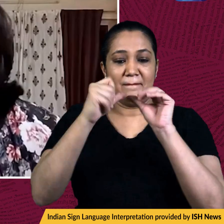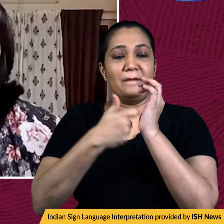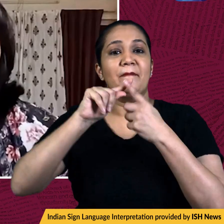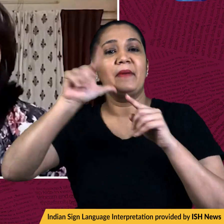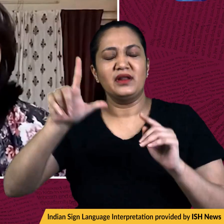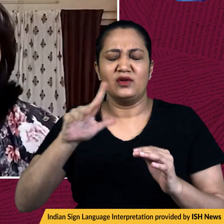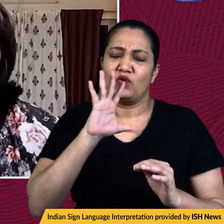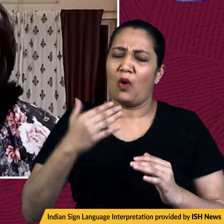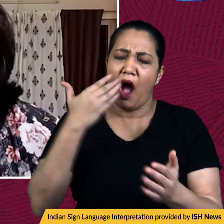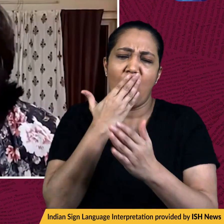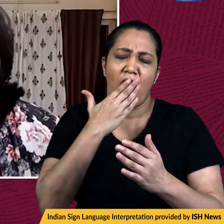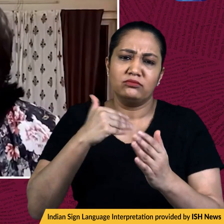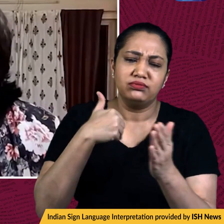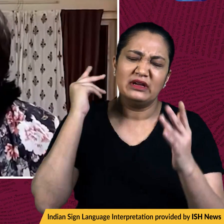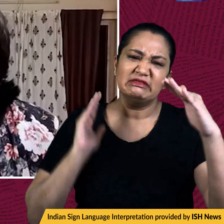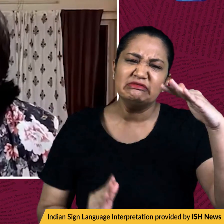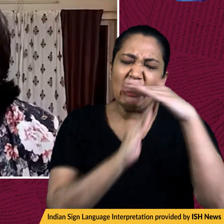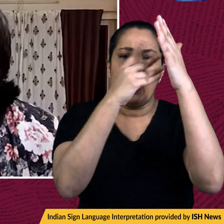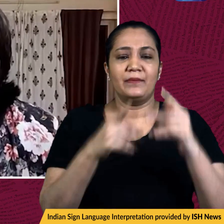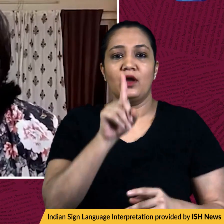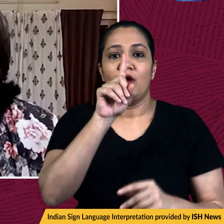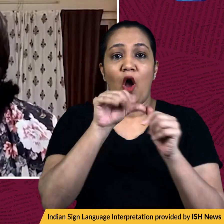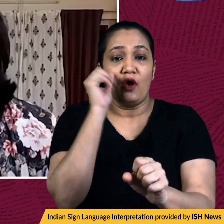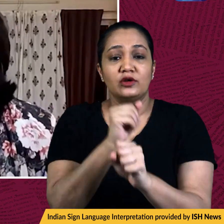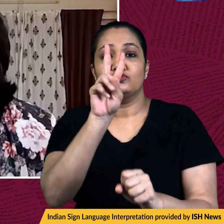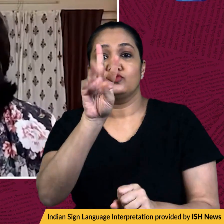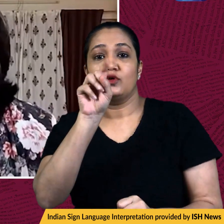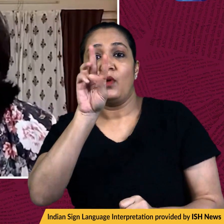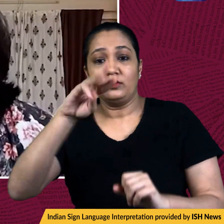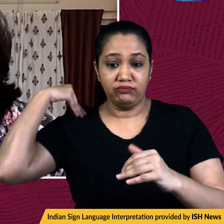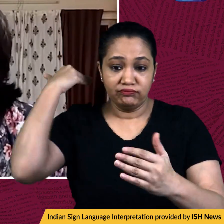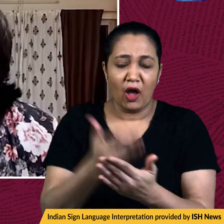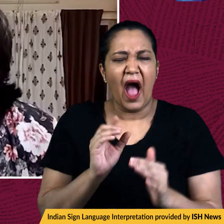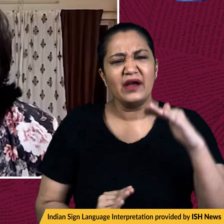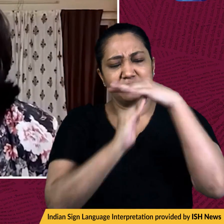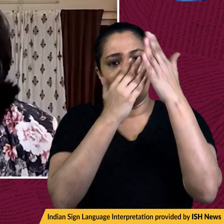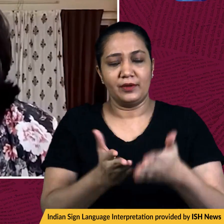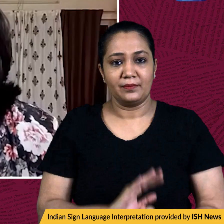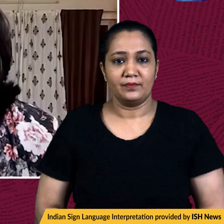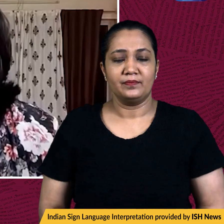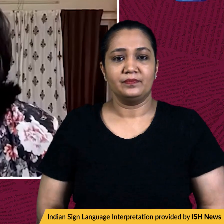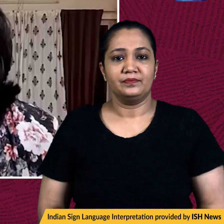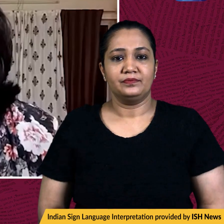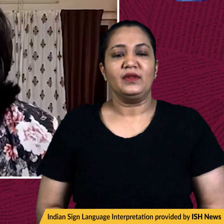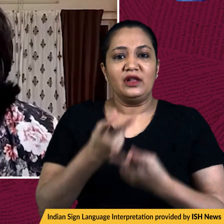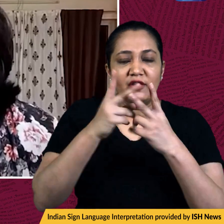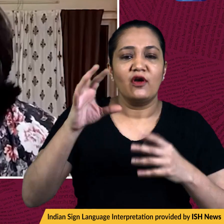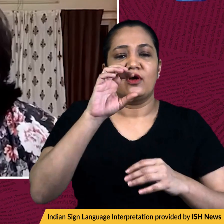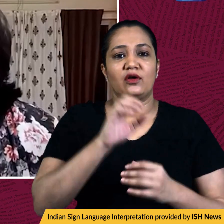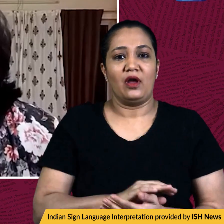This is the highest level since August 2013. Now, despite the price increase, OPEC, Organization of Petroleum